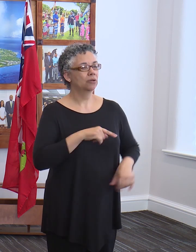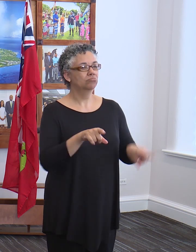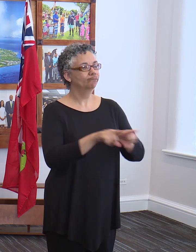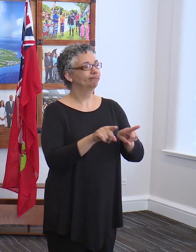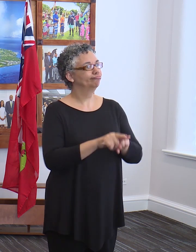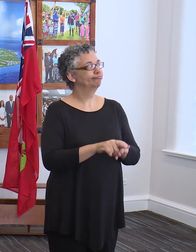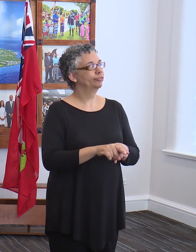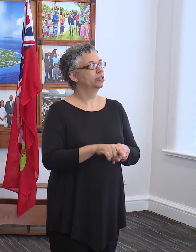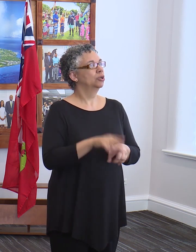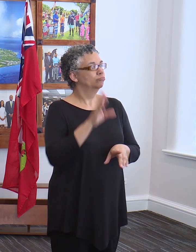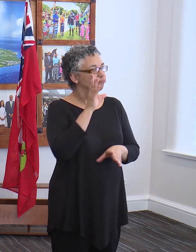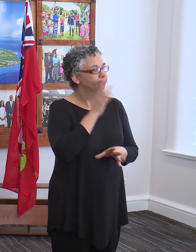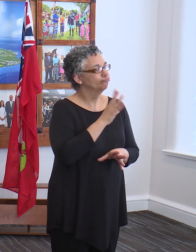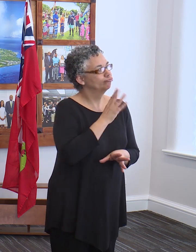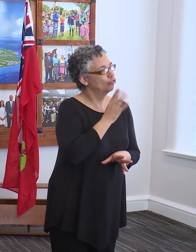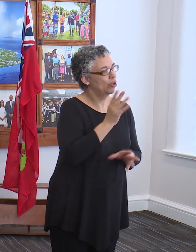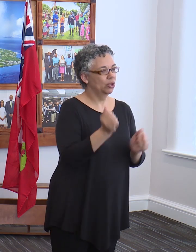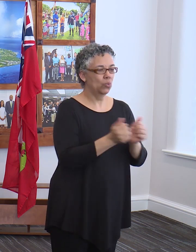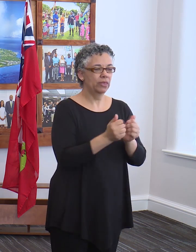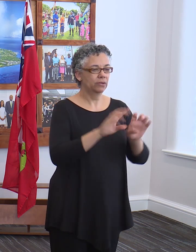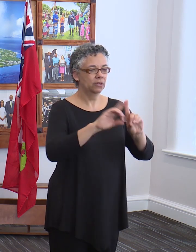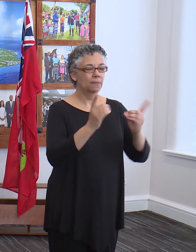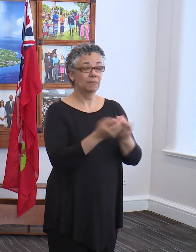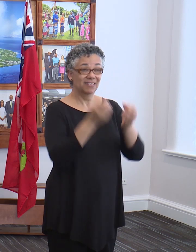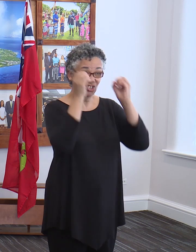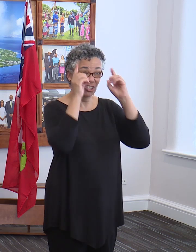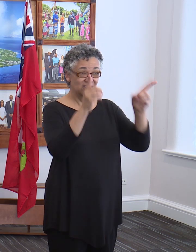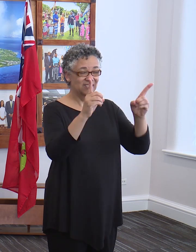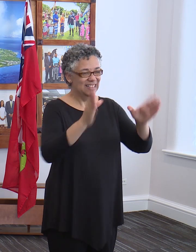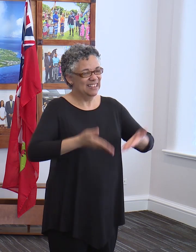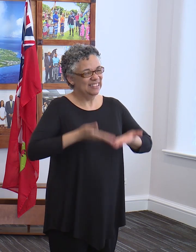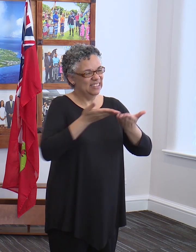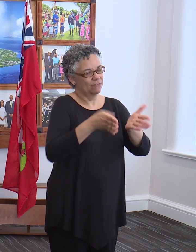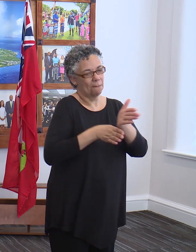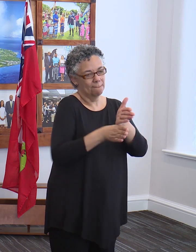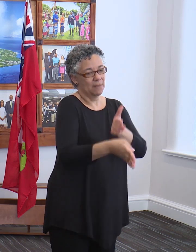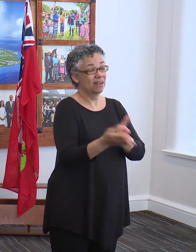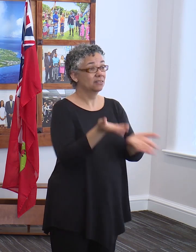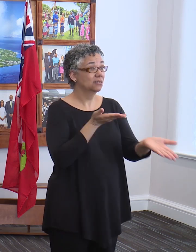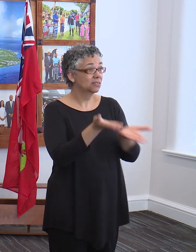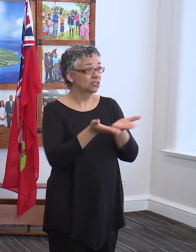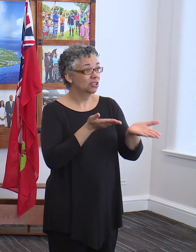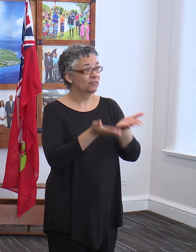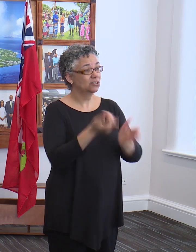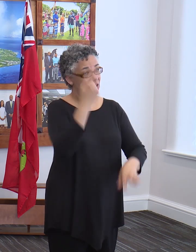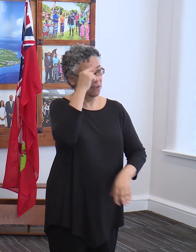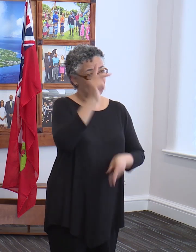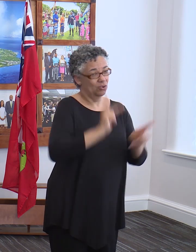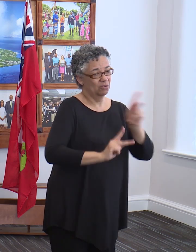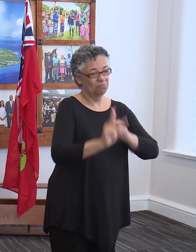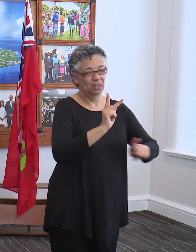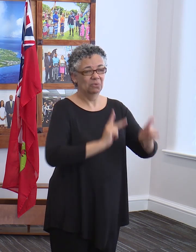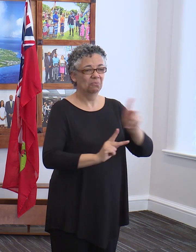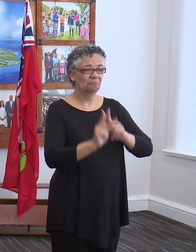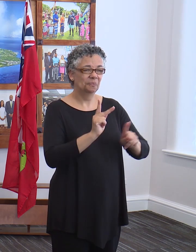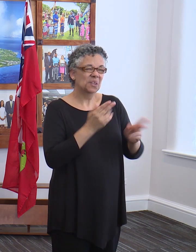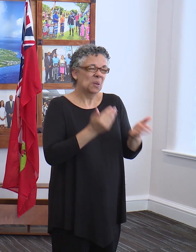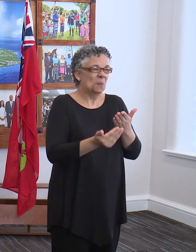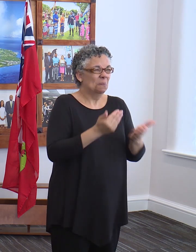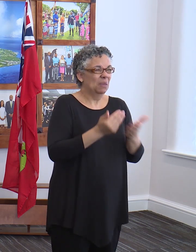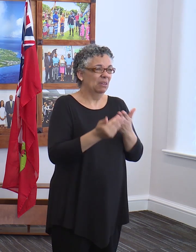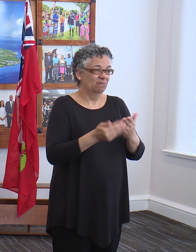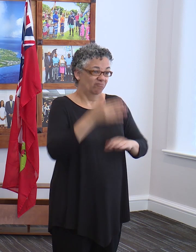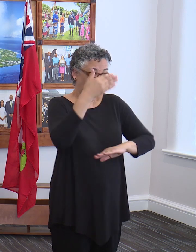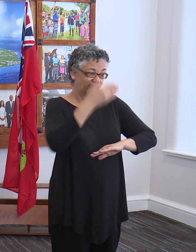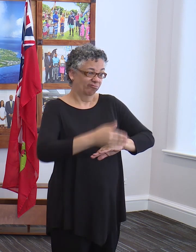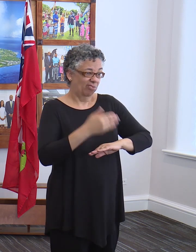of Education to provide minor services for persons who may be frontline